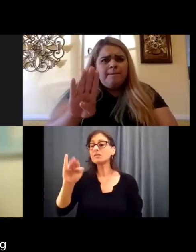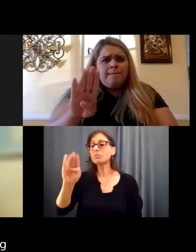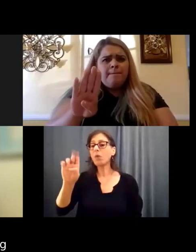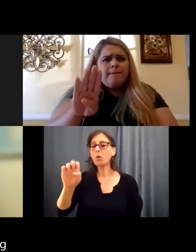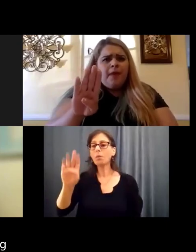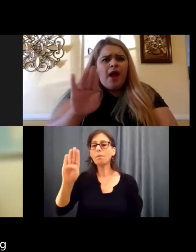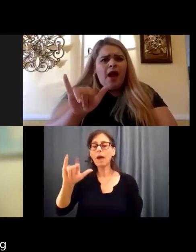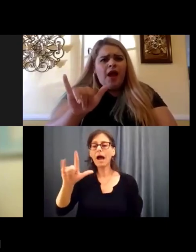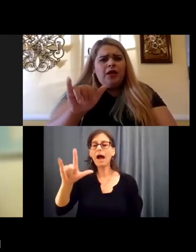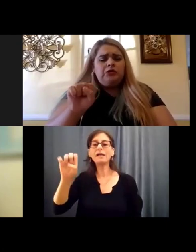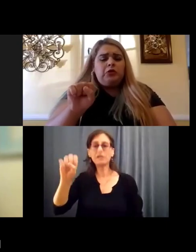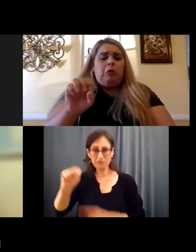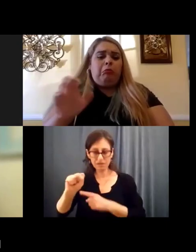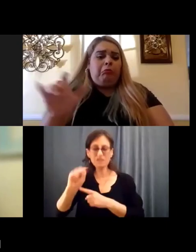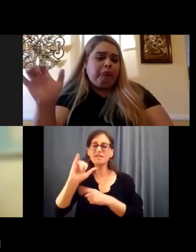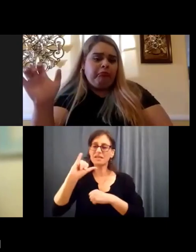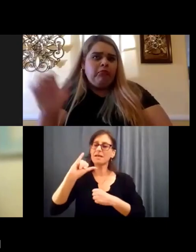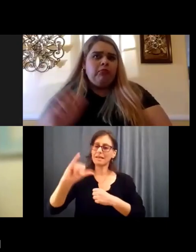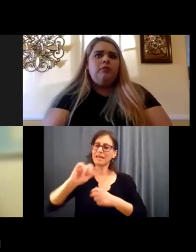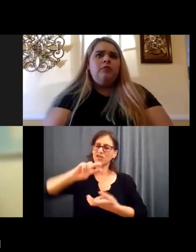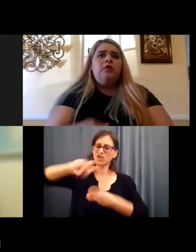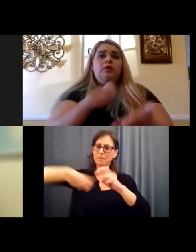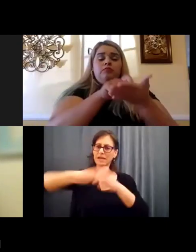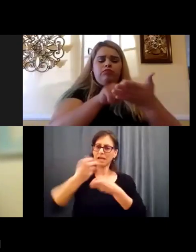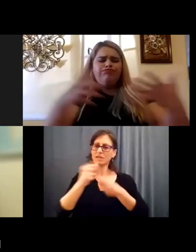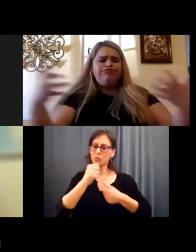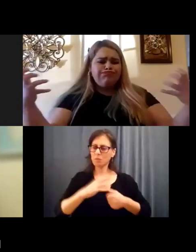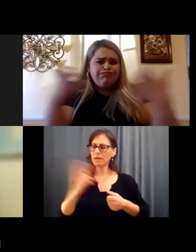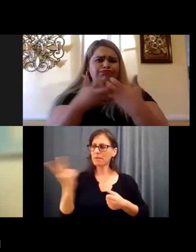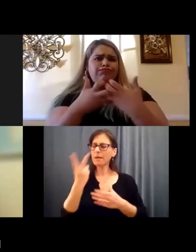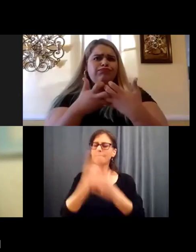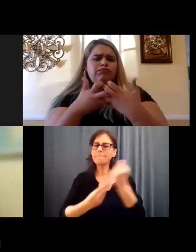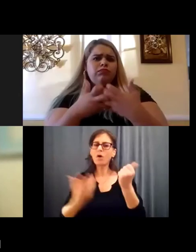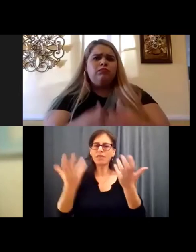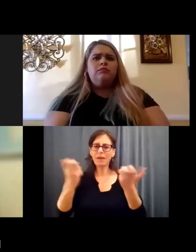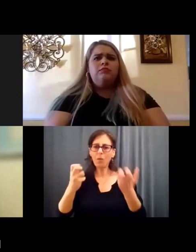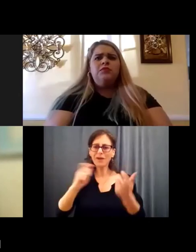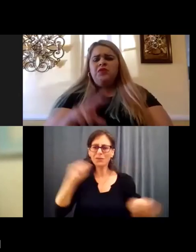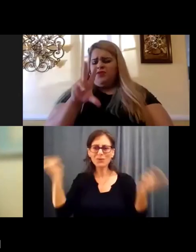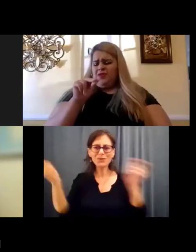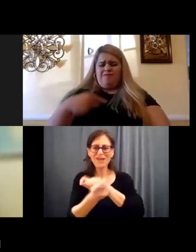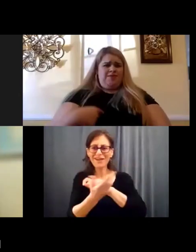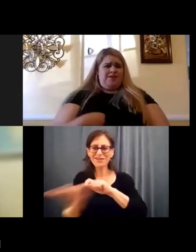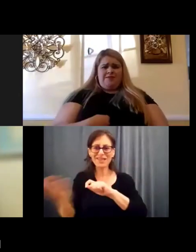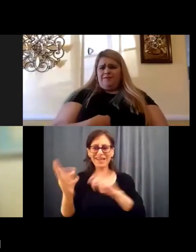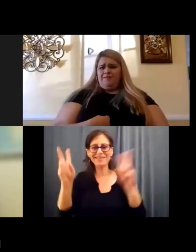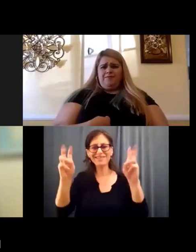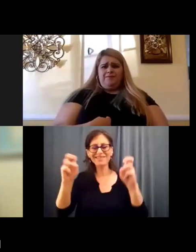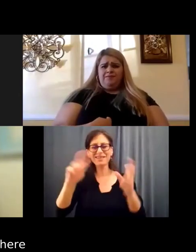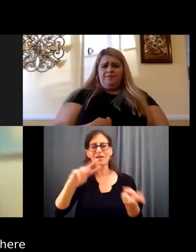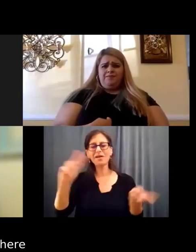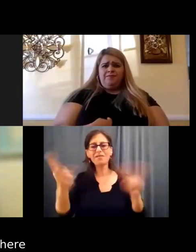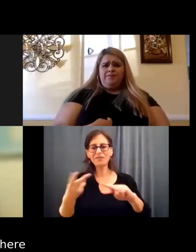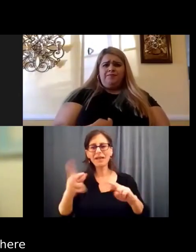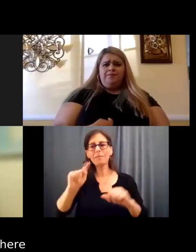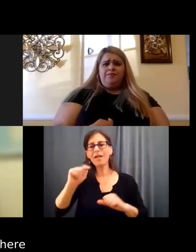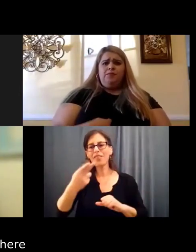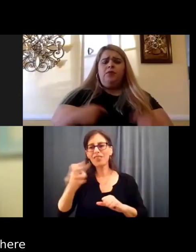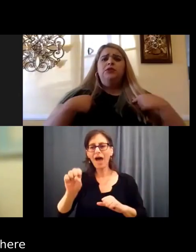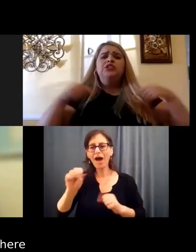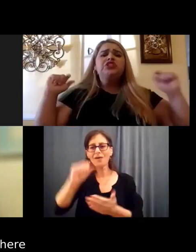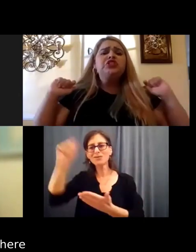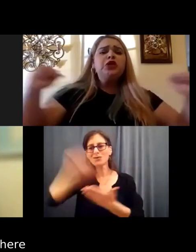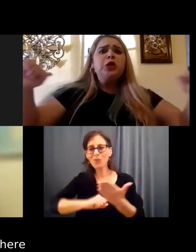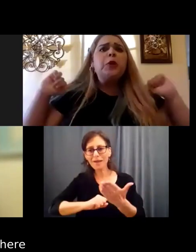to flip the script. It's not just me and what I can do on the, you know, on the parallel bars. It's